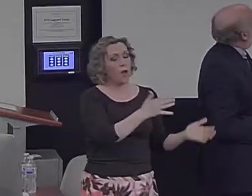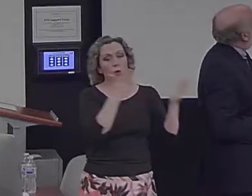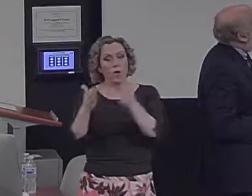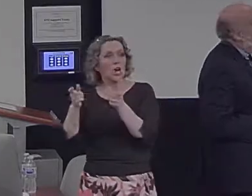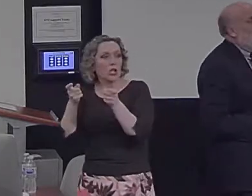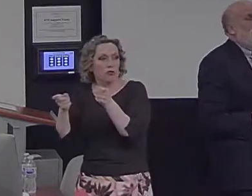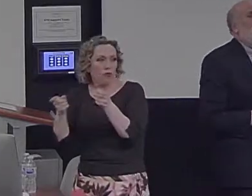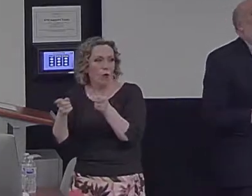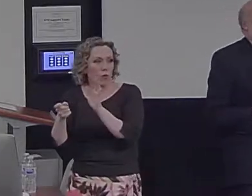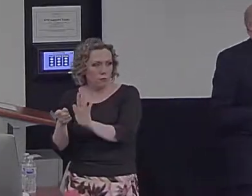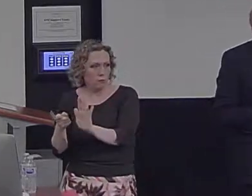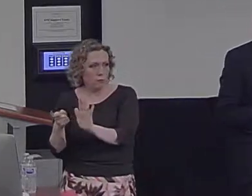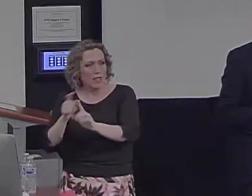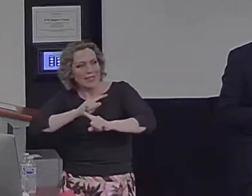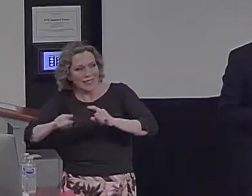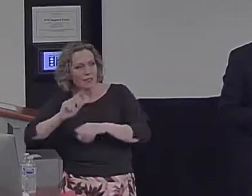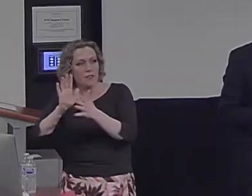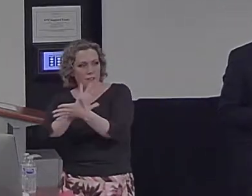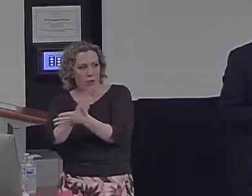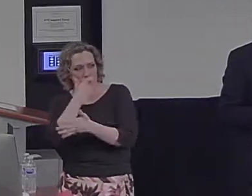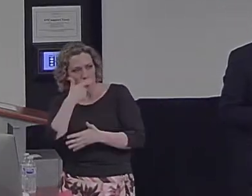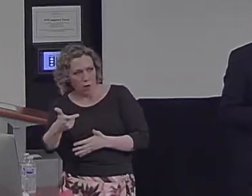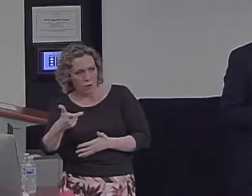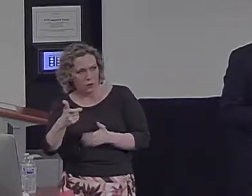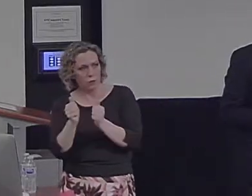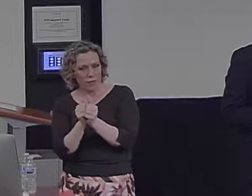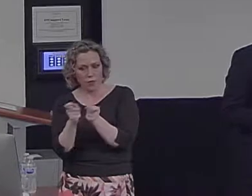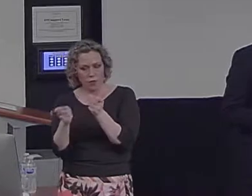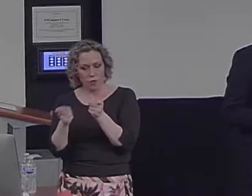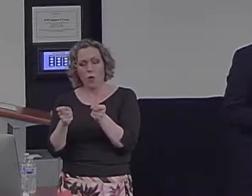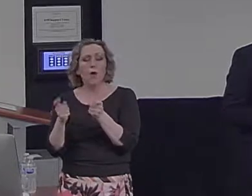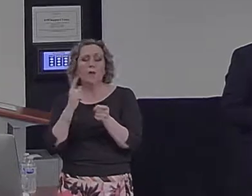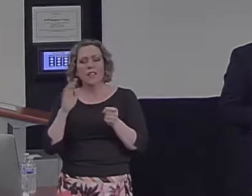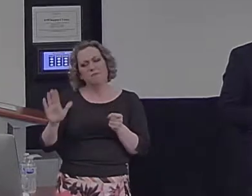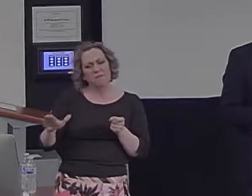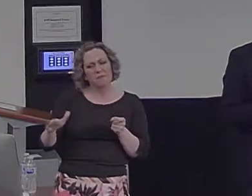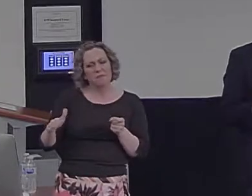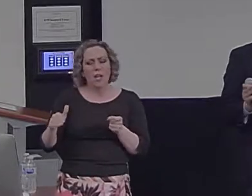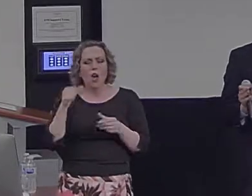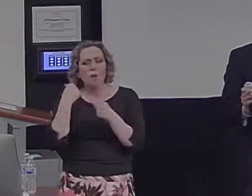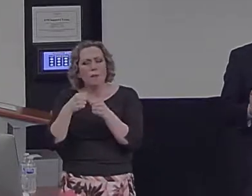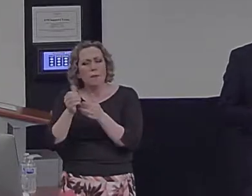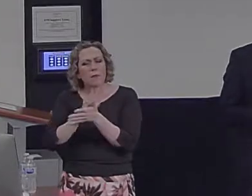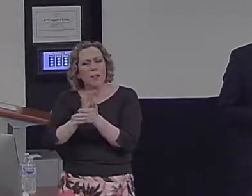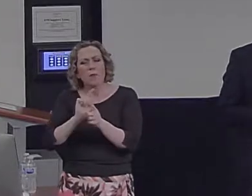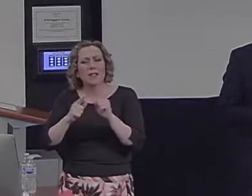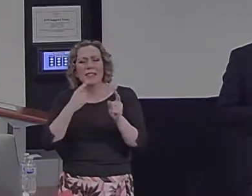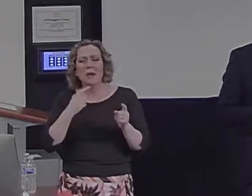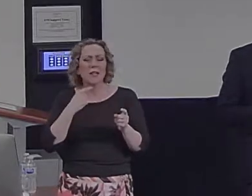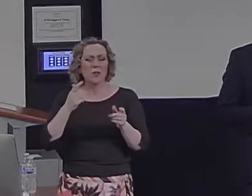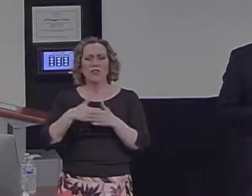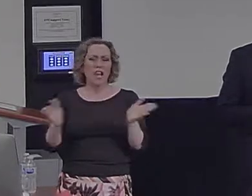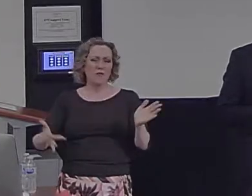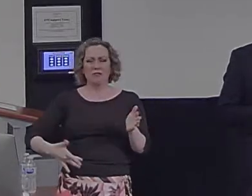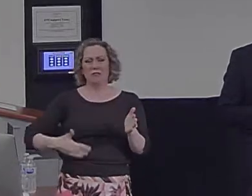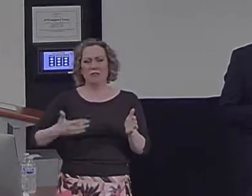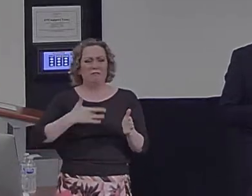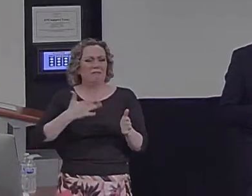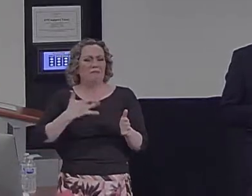control induction, where now we're going to ask you to think back to the video, but just give me your general impressions of it. How well made do you